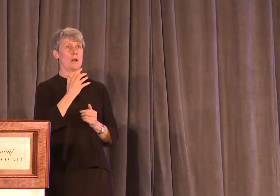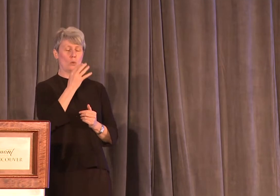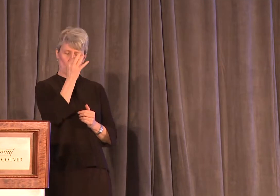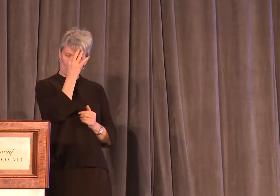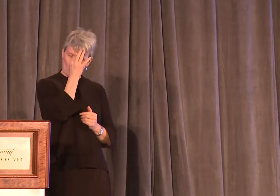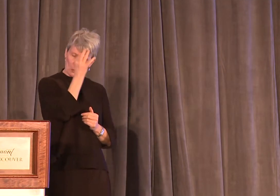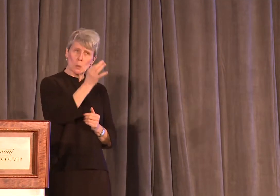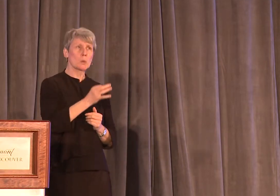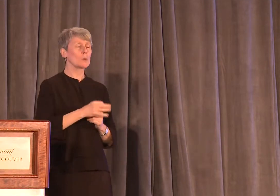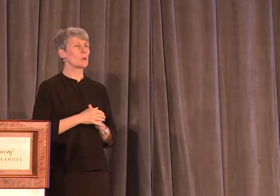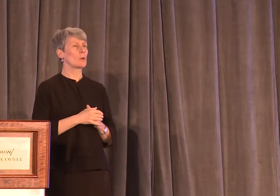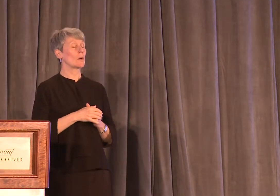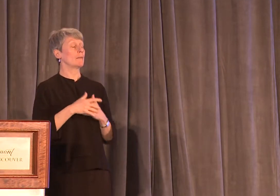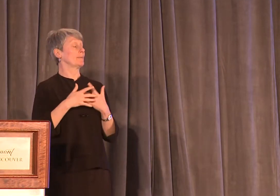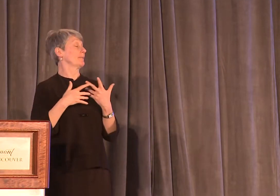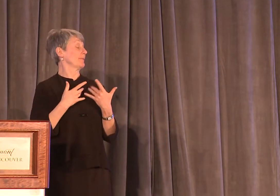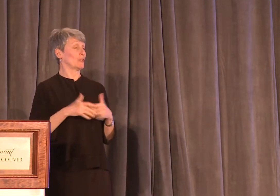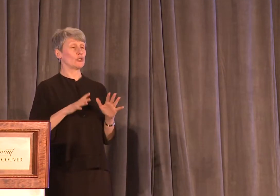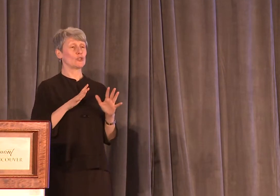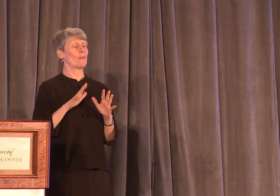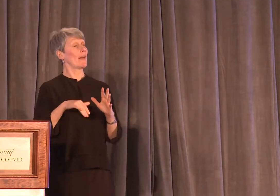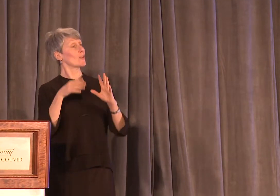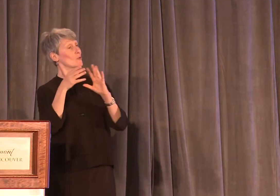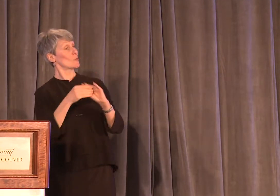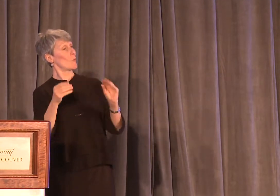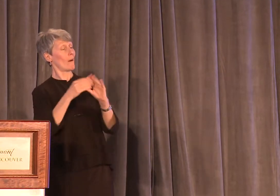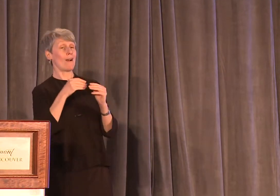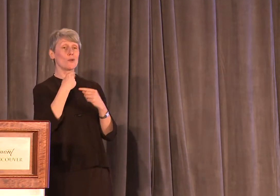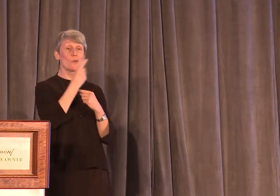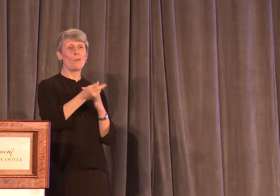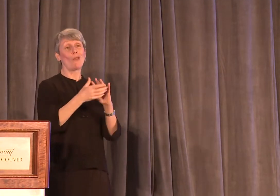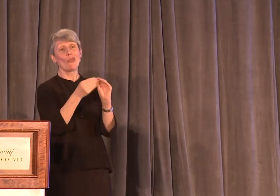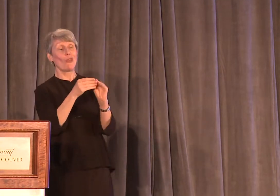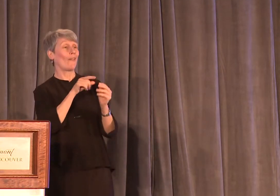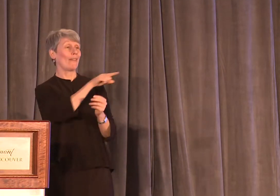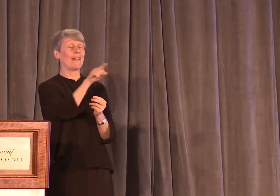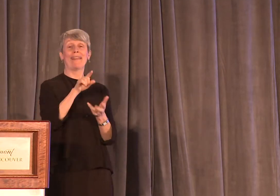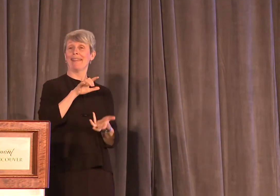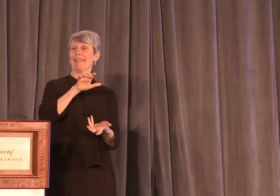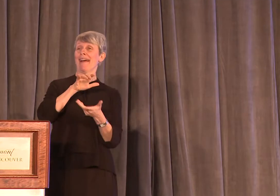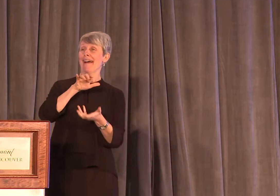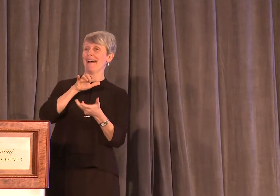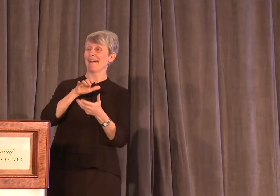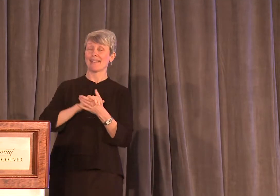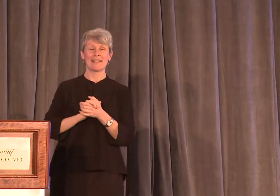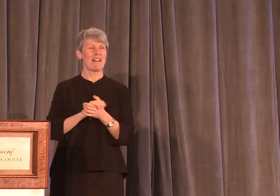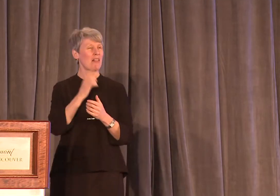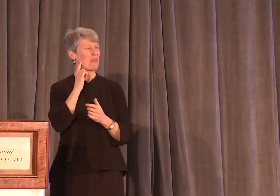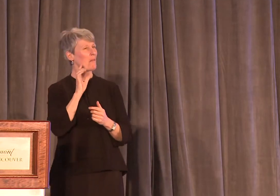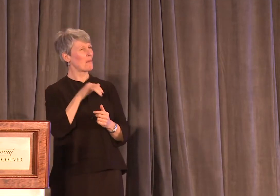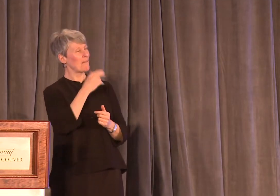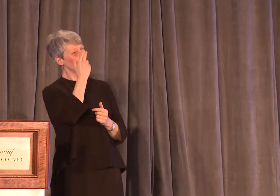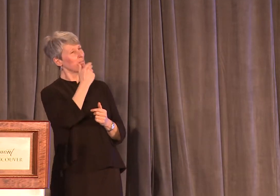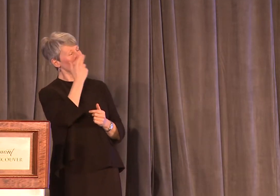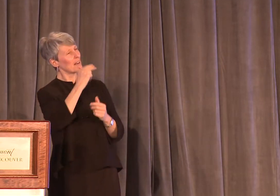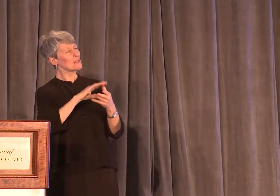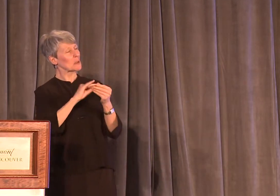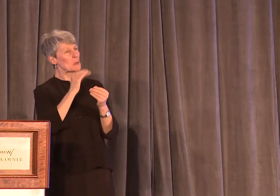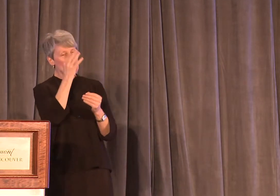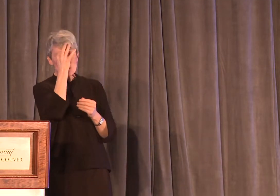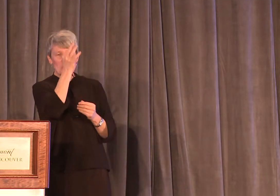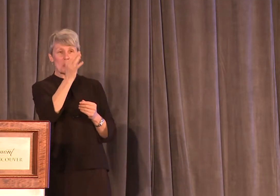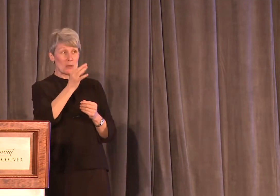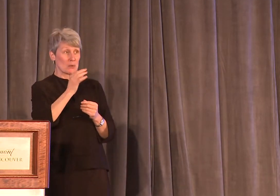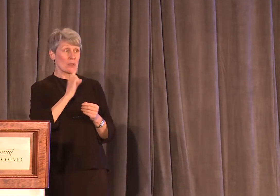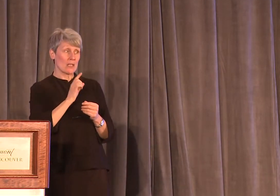close one. Later on, I would tell this as a hilarious story. It was so much easier to think of it as a funny near miss